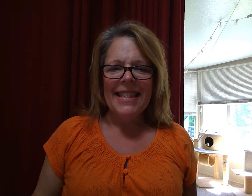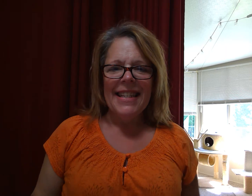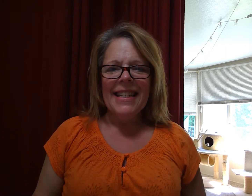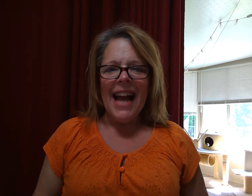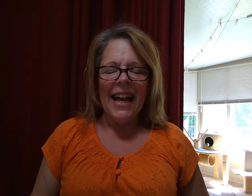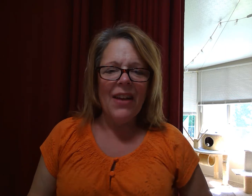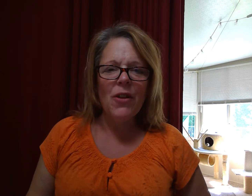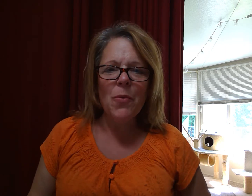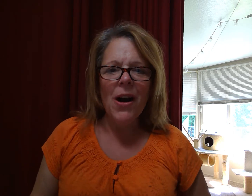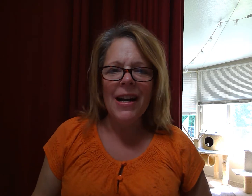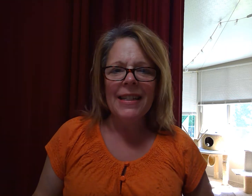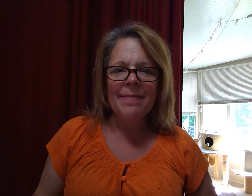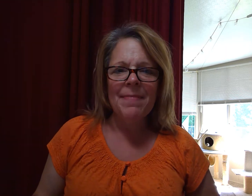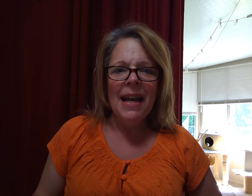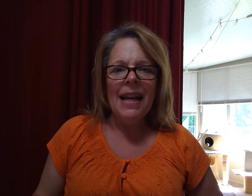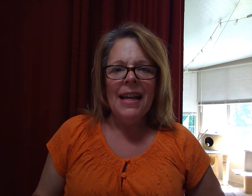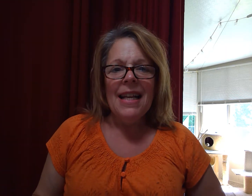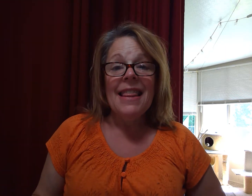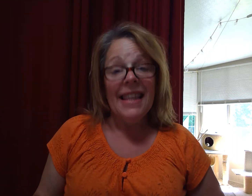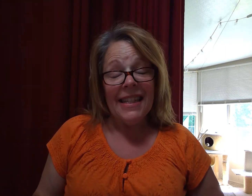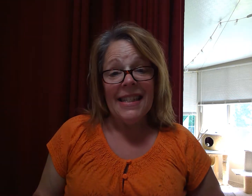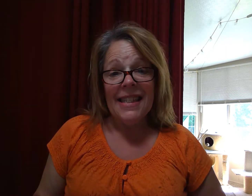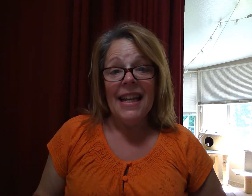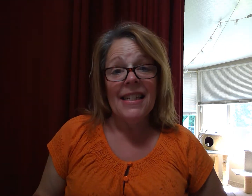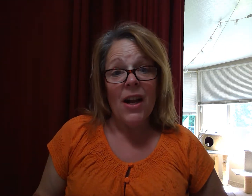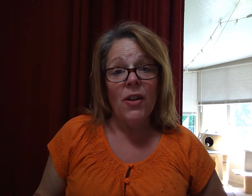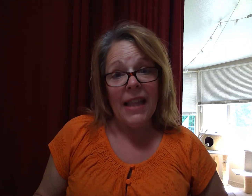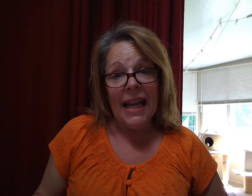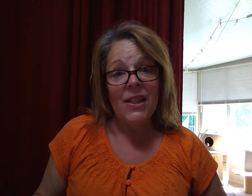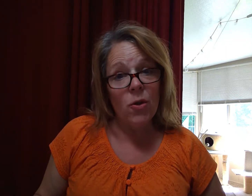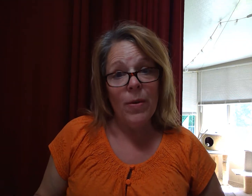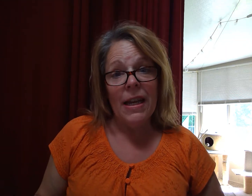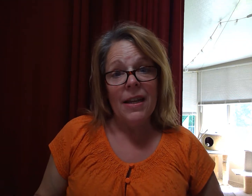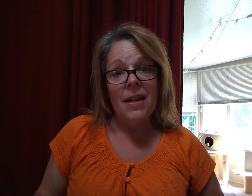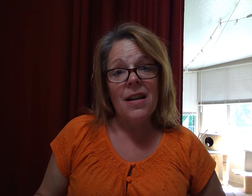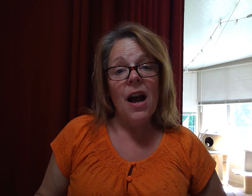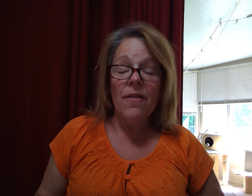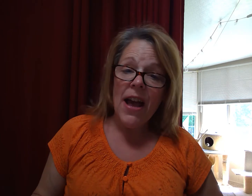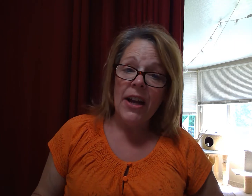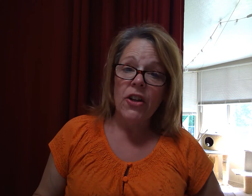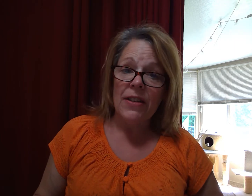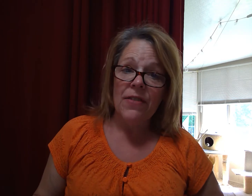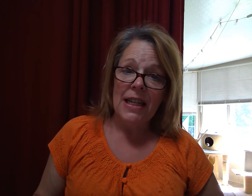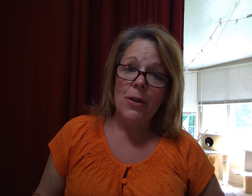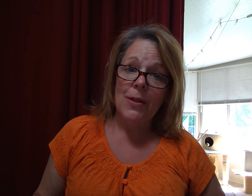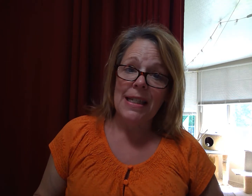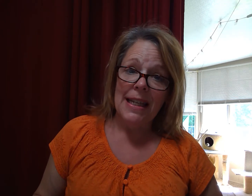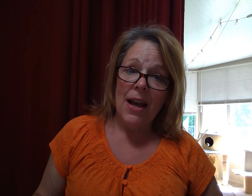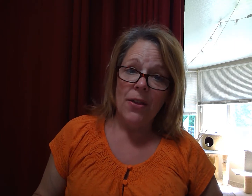Hi everyone! This is our last week of Hegarty videos together.